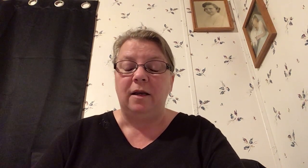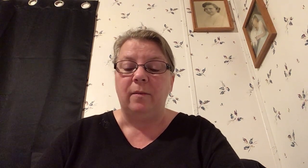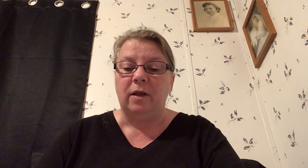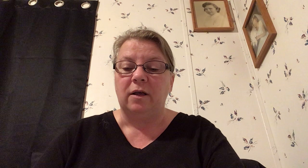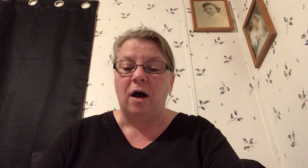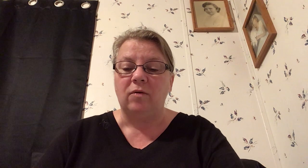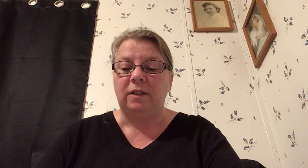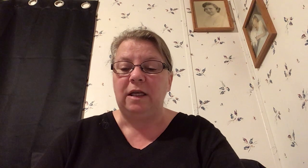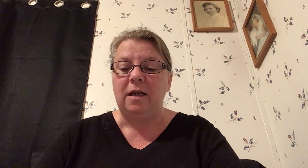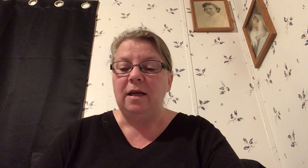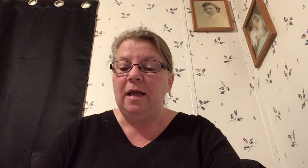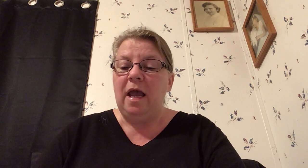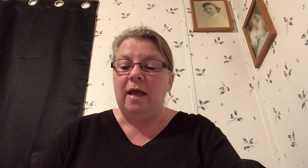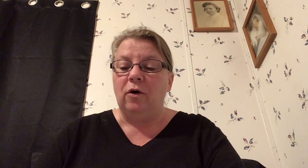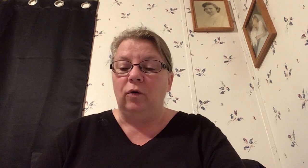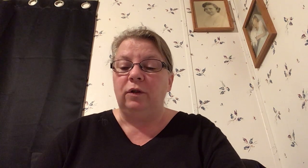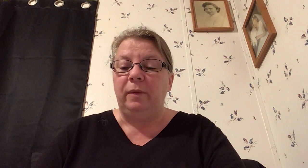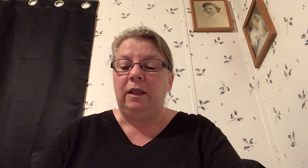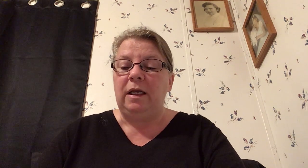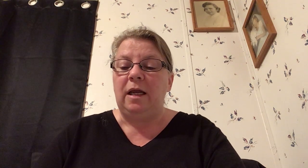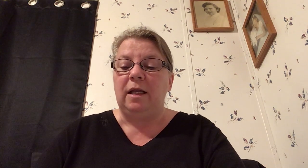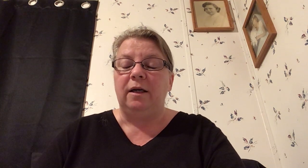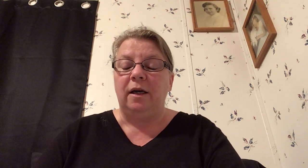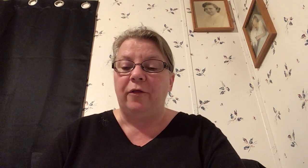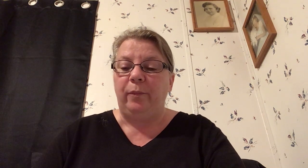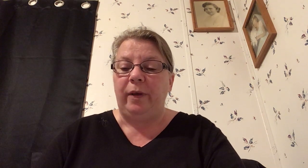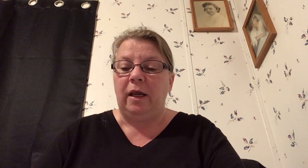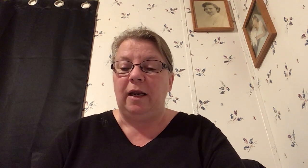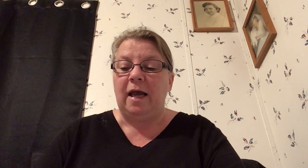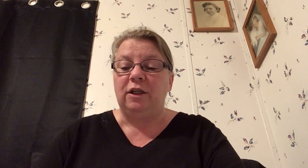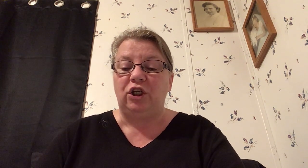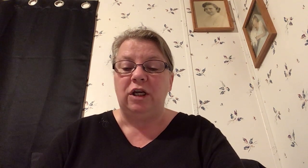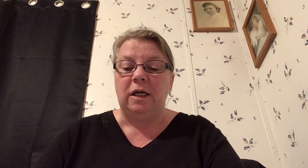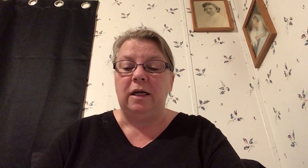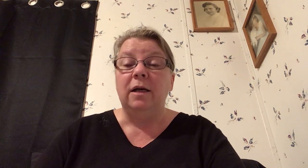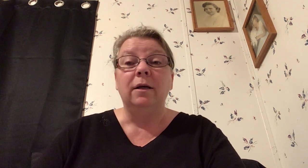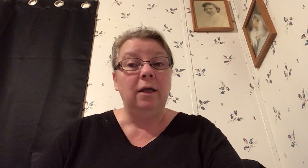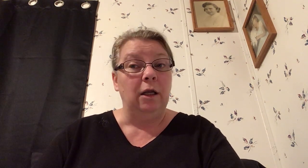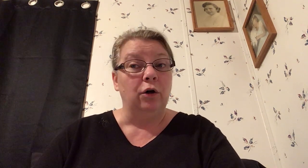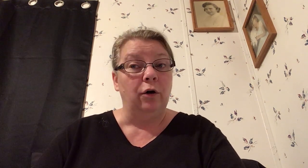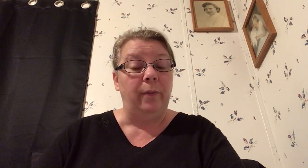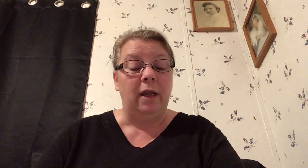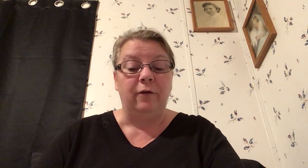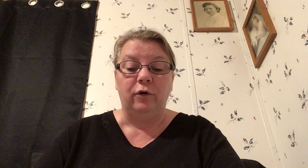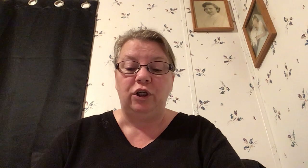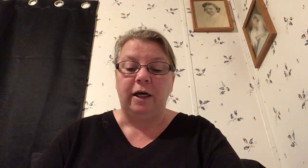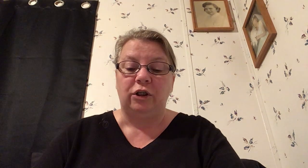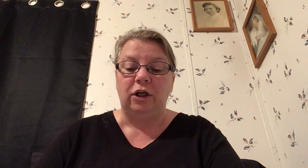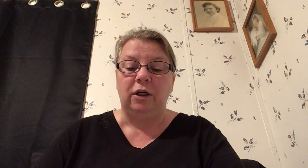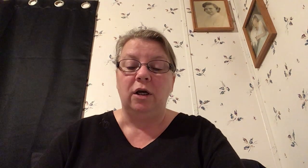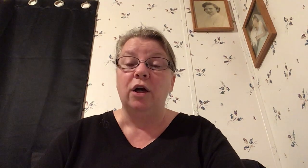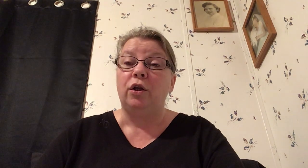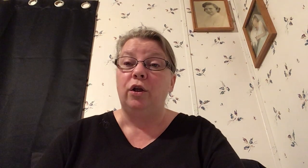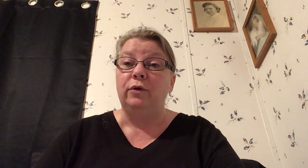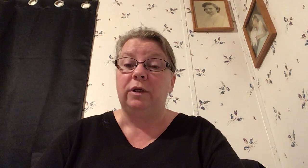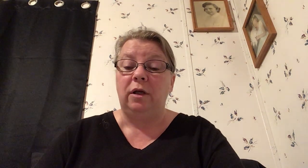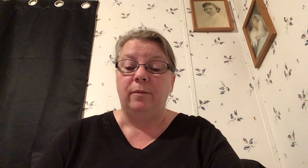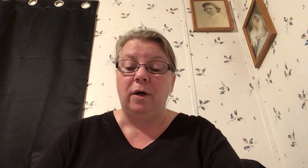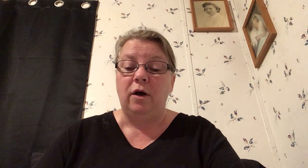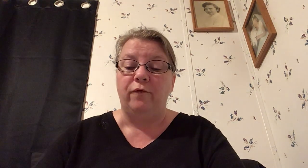him on the hot seat and ultimately in another pit as she in her pain of rejection accused him of